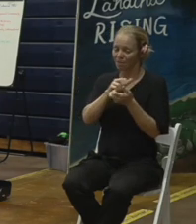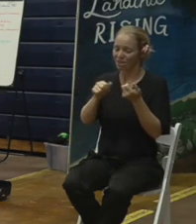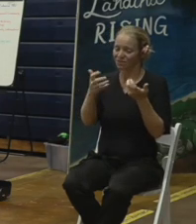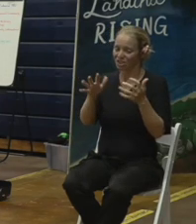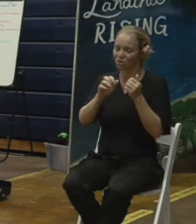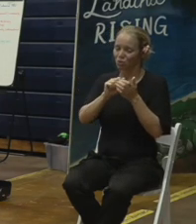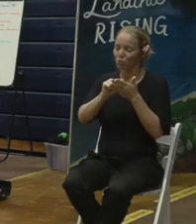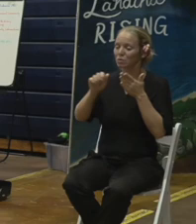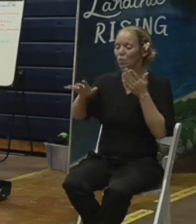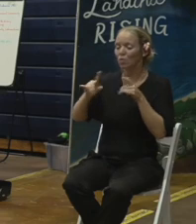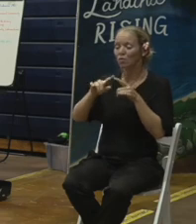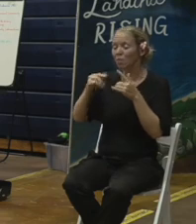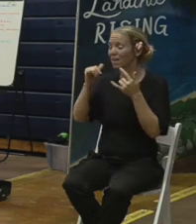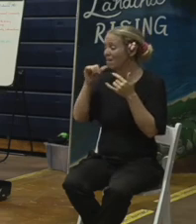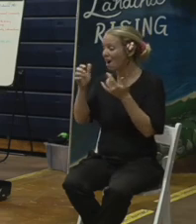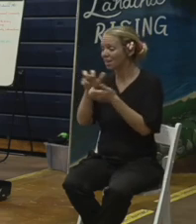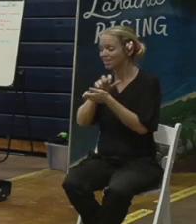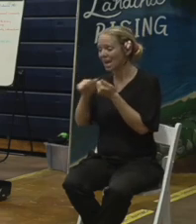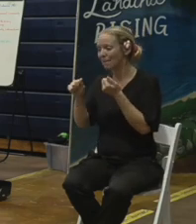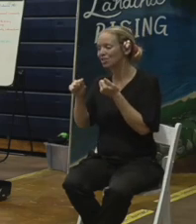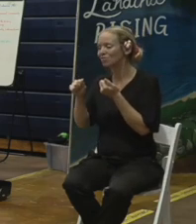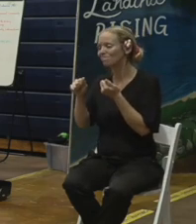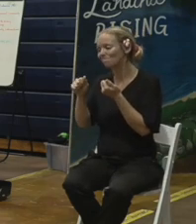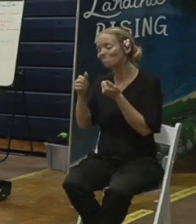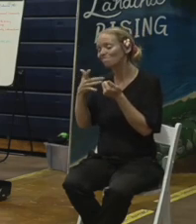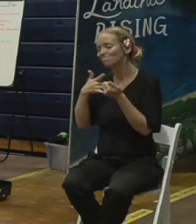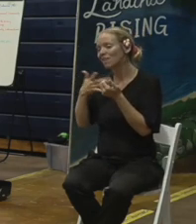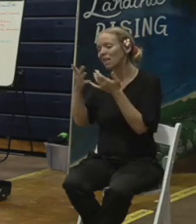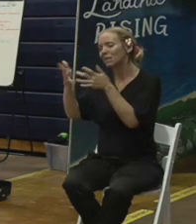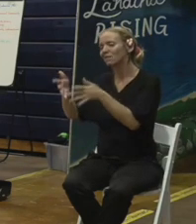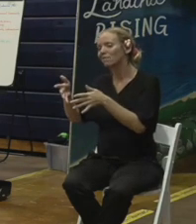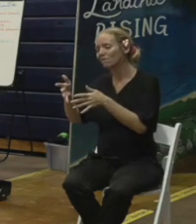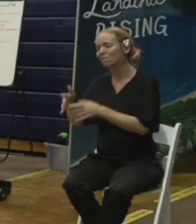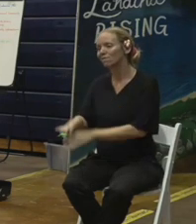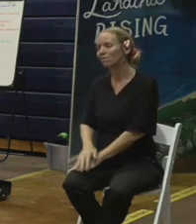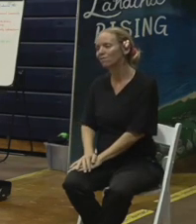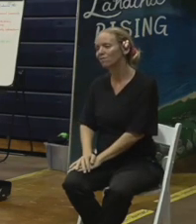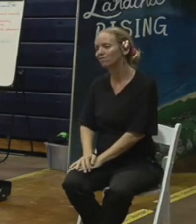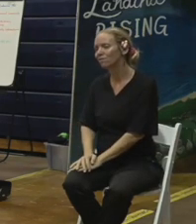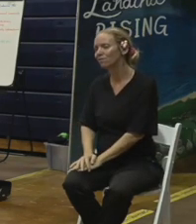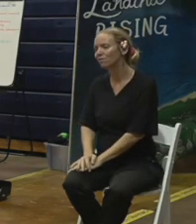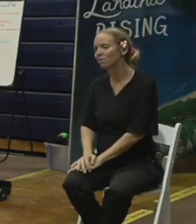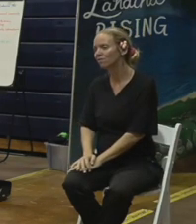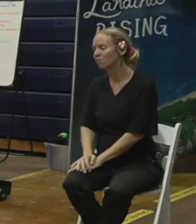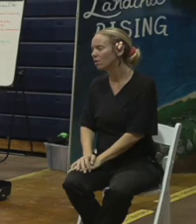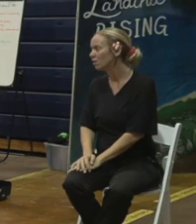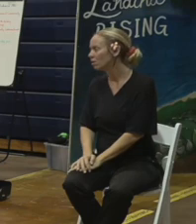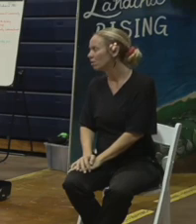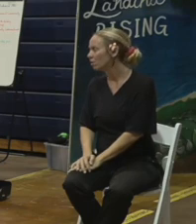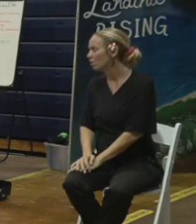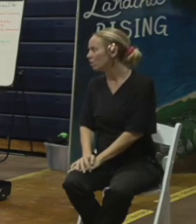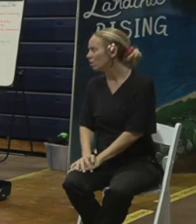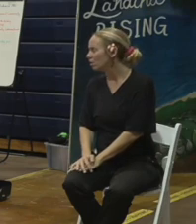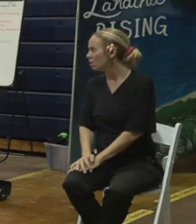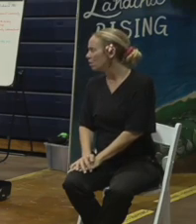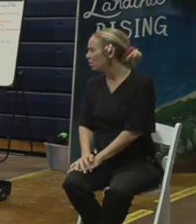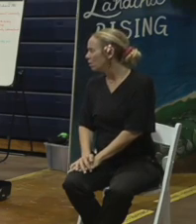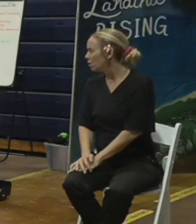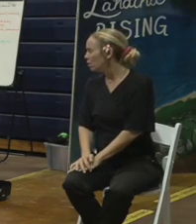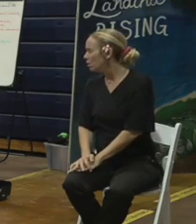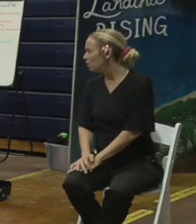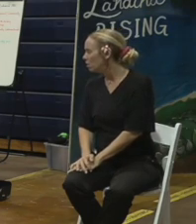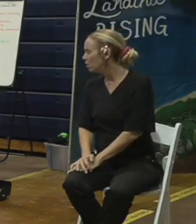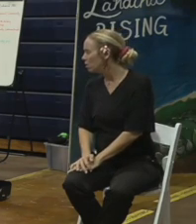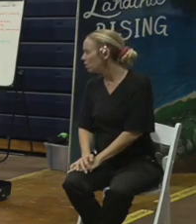this one is both question and comment but I'm going to give it the reading part because it's so important and it says